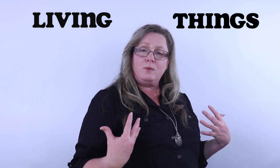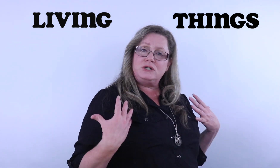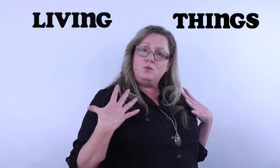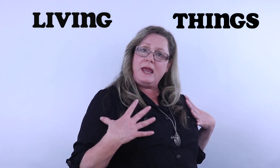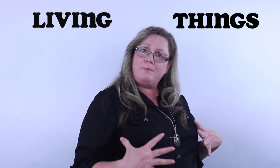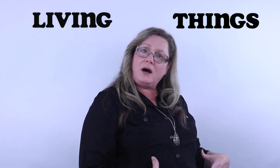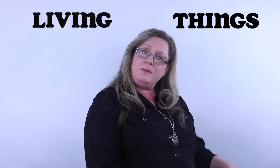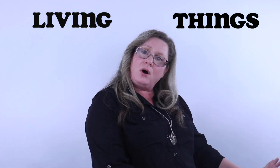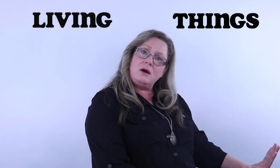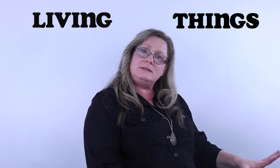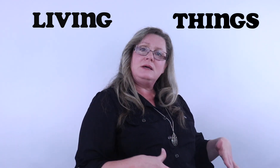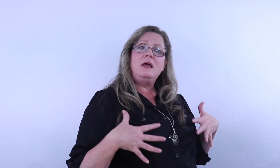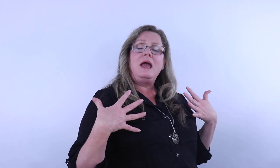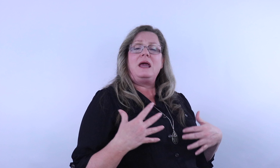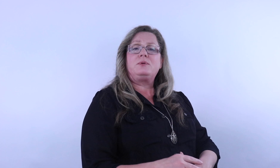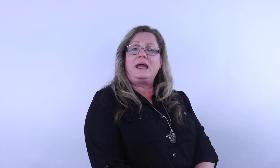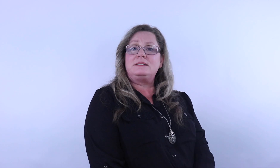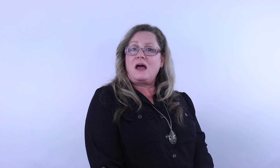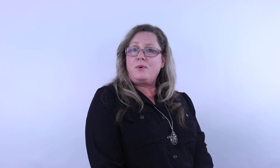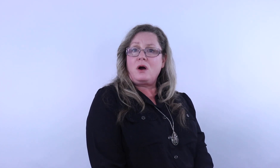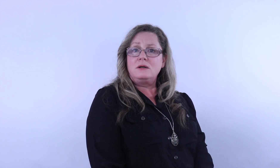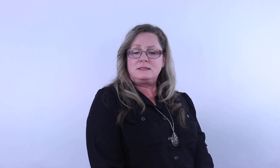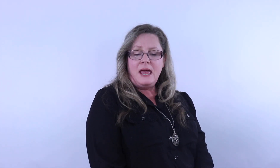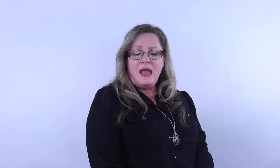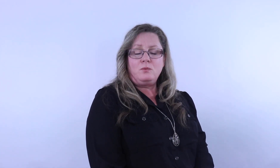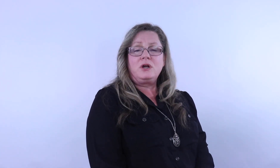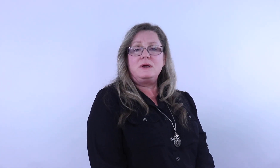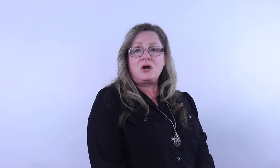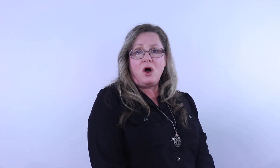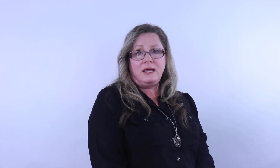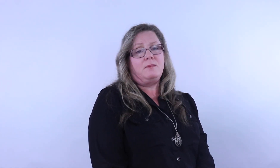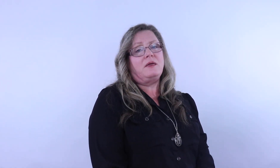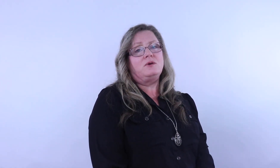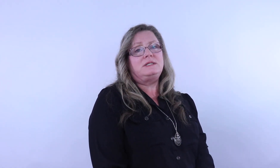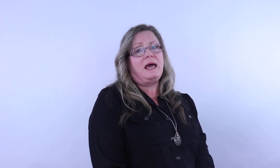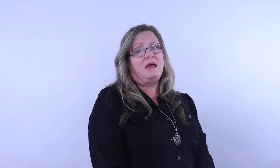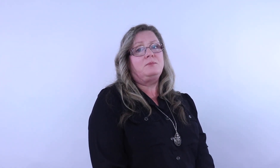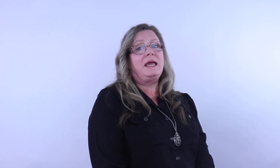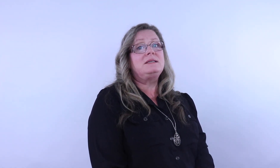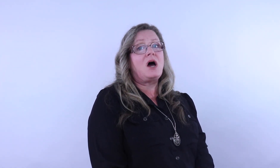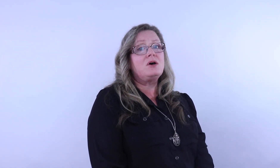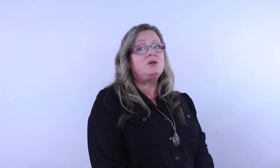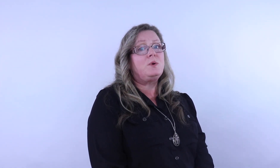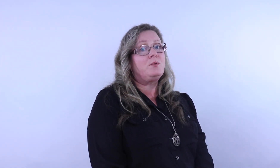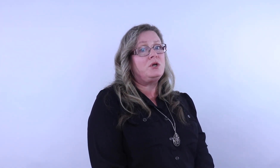we do. We have body parts and plants have parts and we're going to be talking about those today. Plants also reproduce.